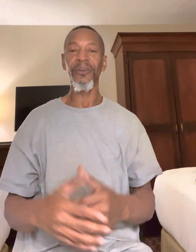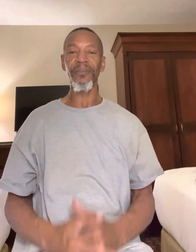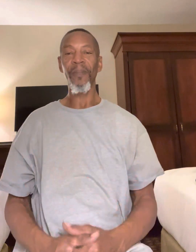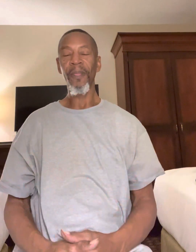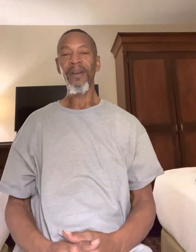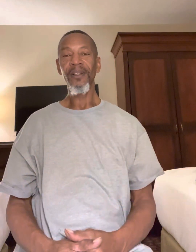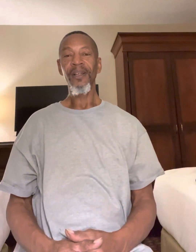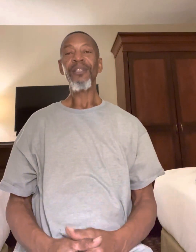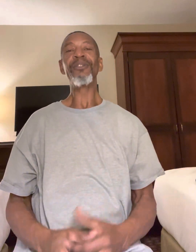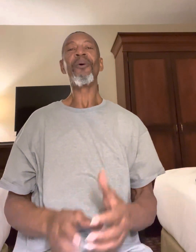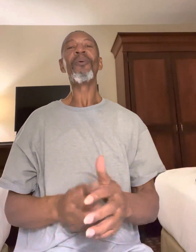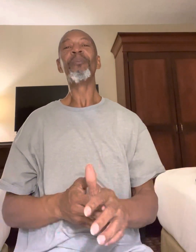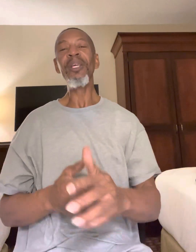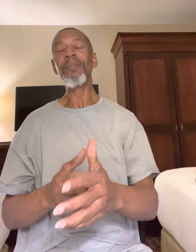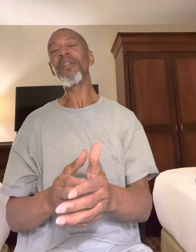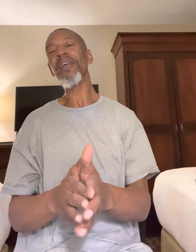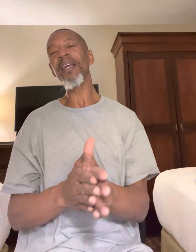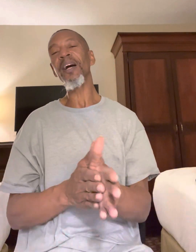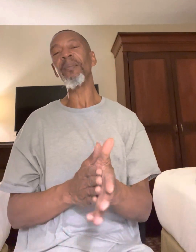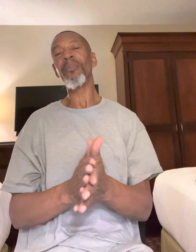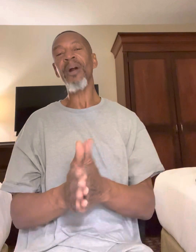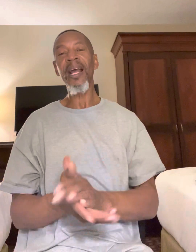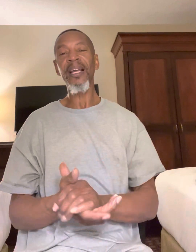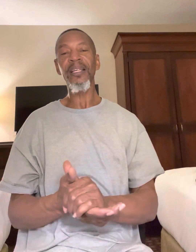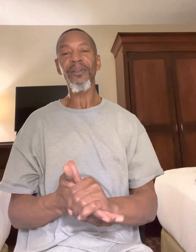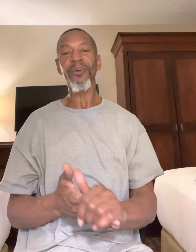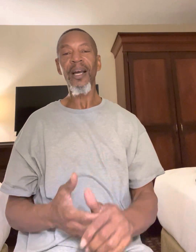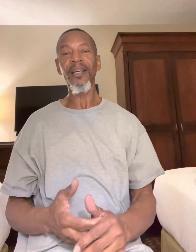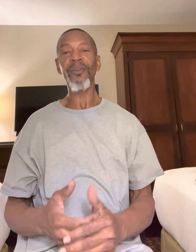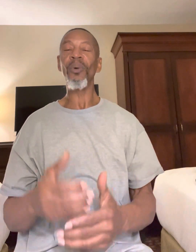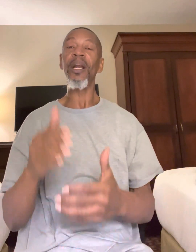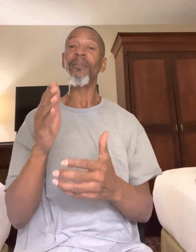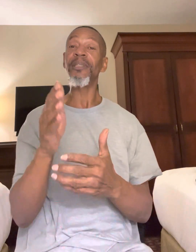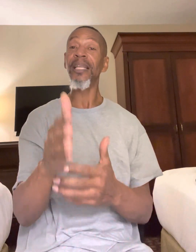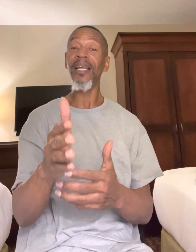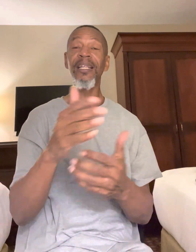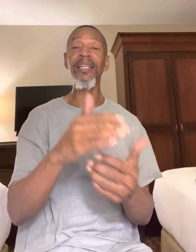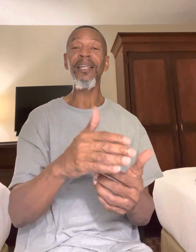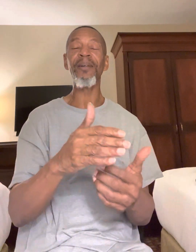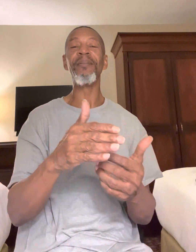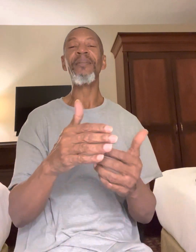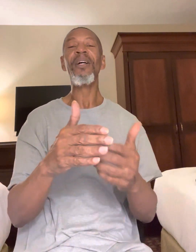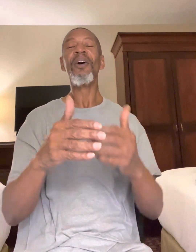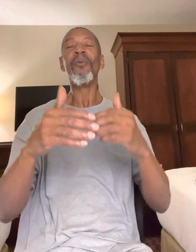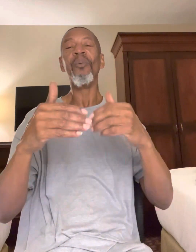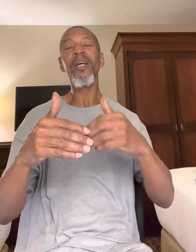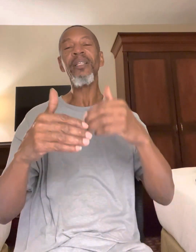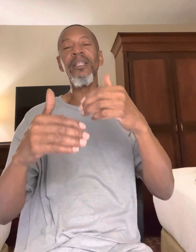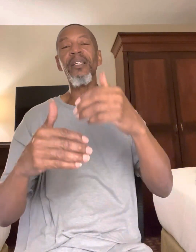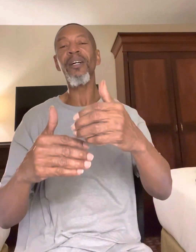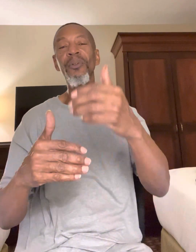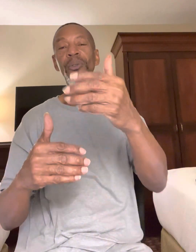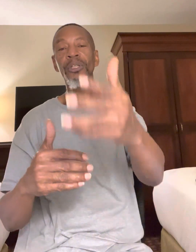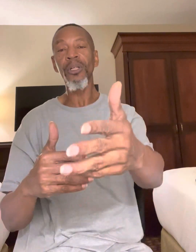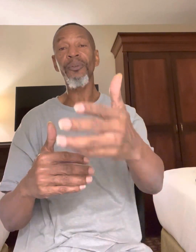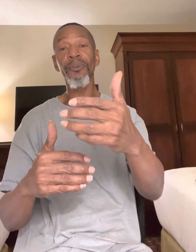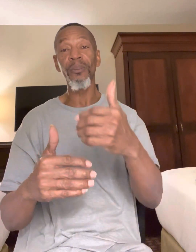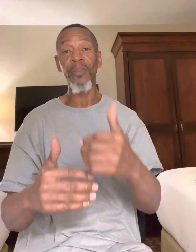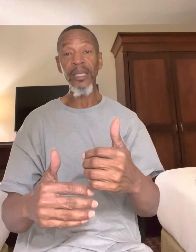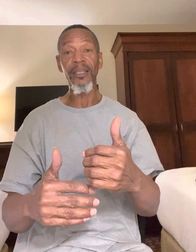So, people think I'm bragging, right, when I'm telling them what the devil took from me